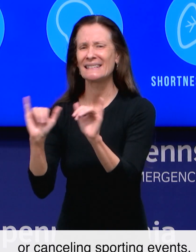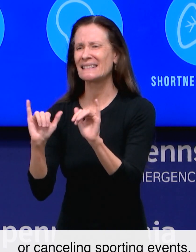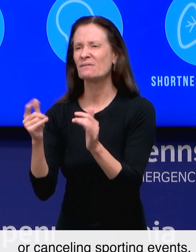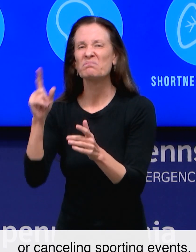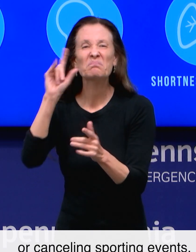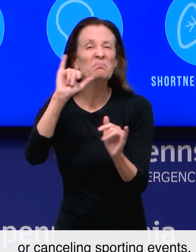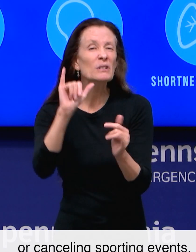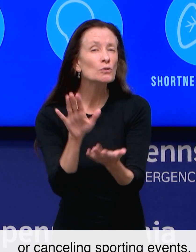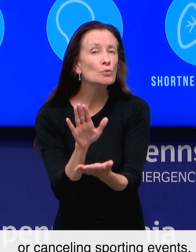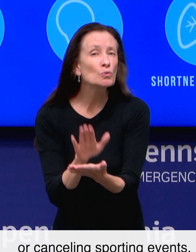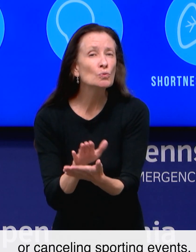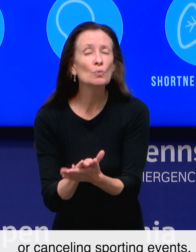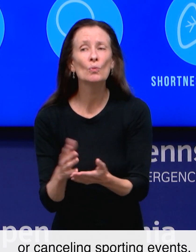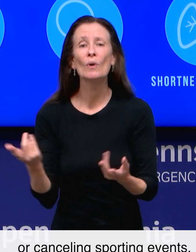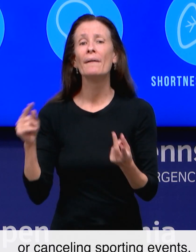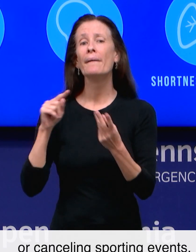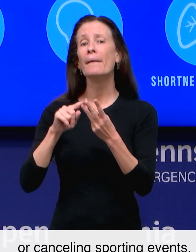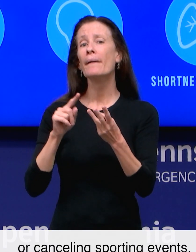canceling sporting events.